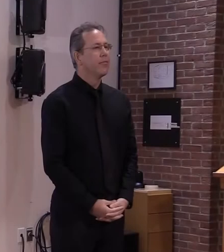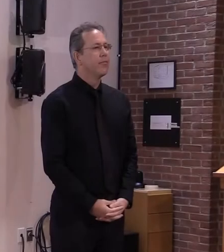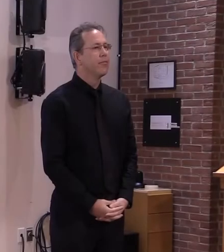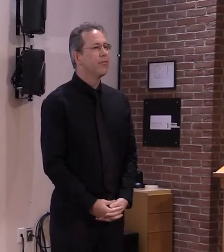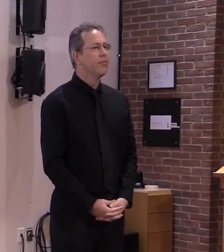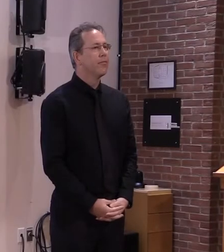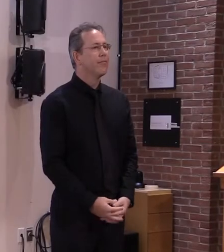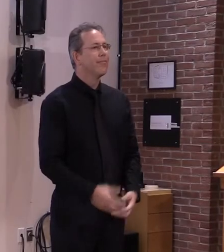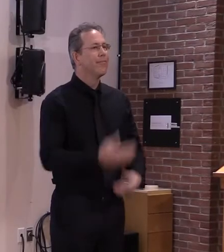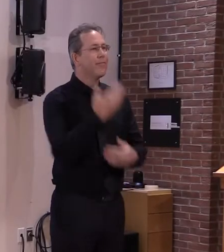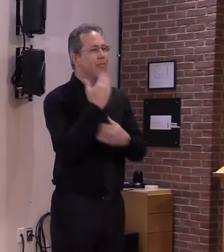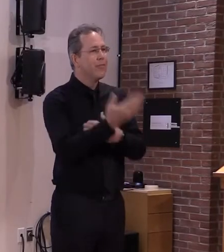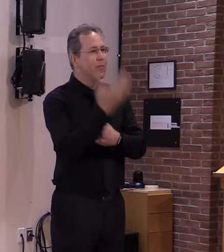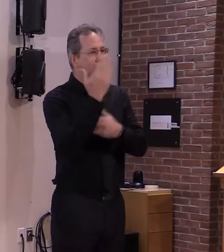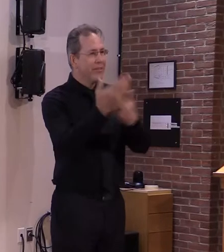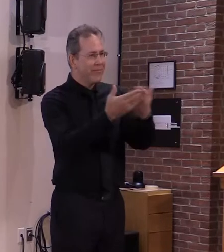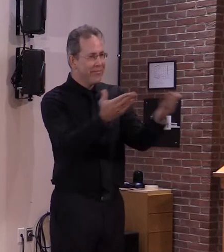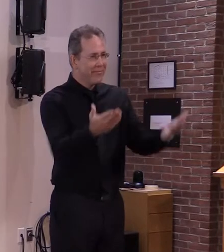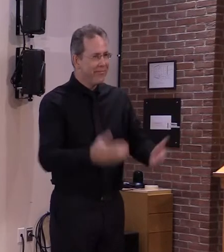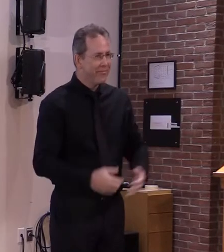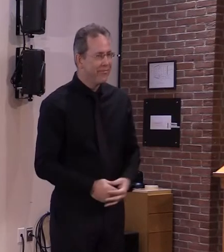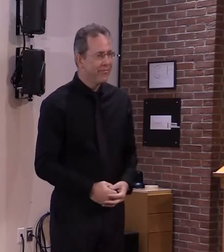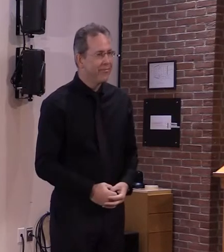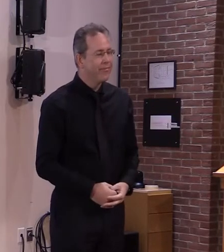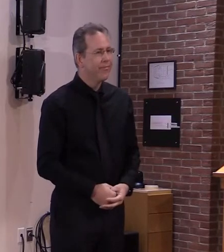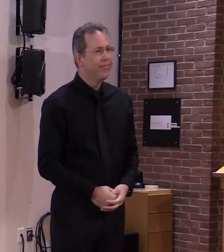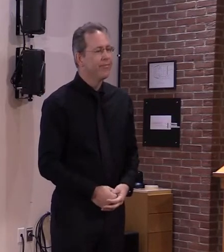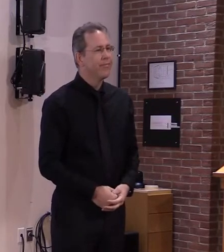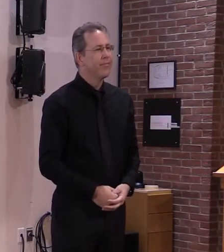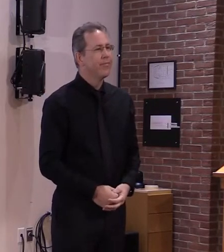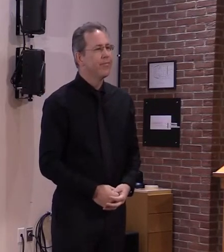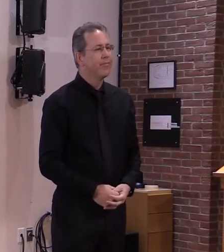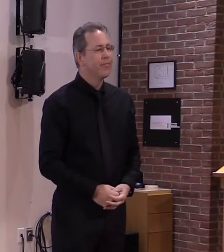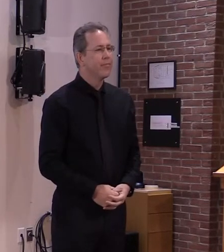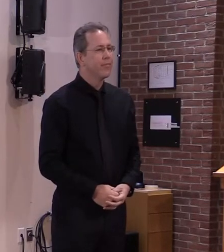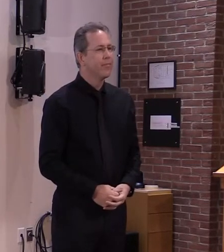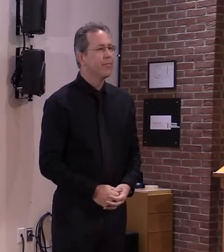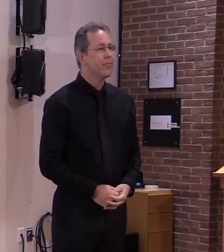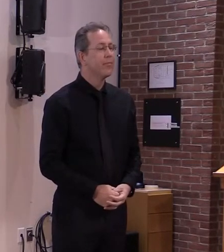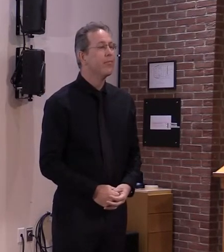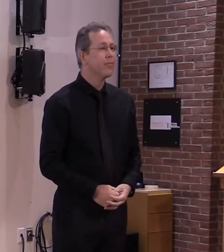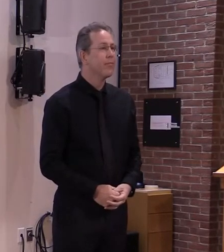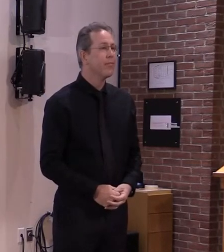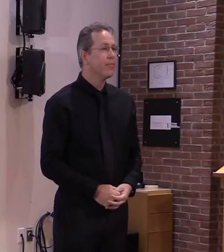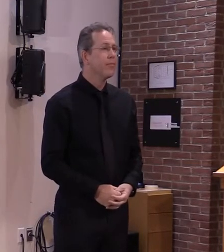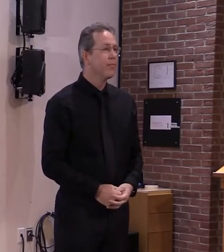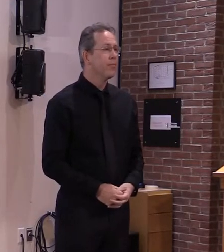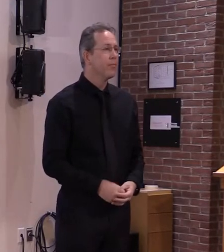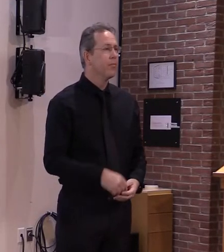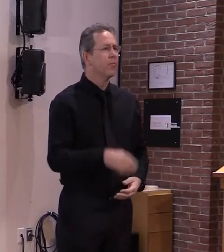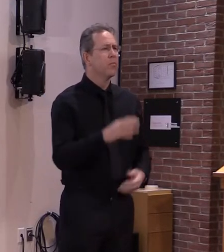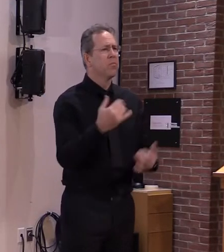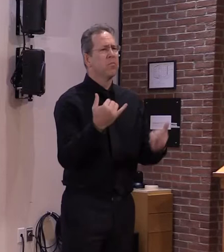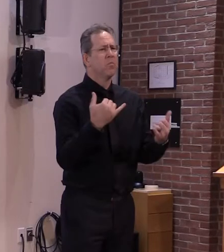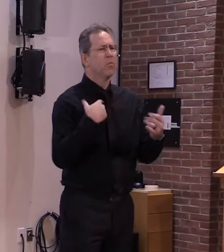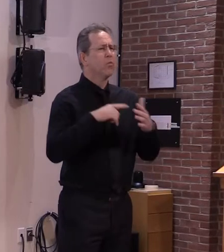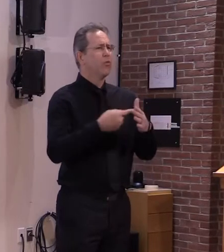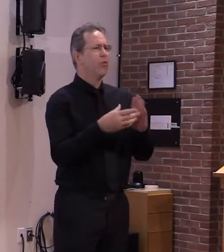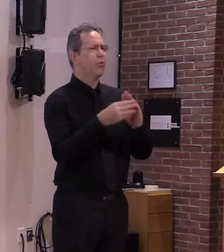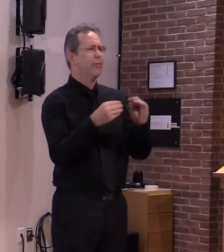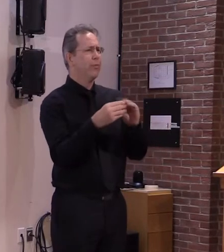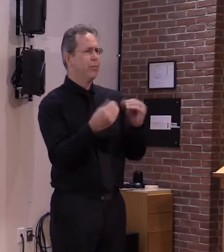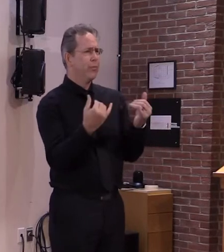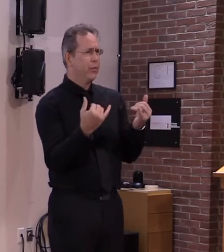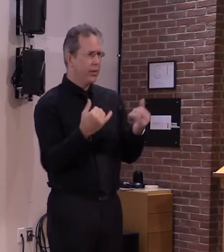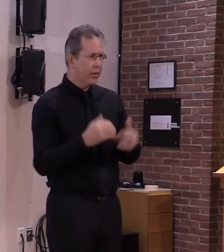good morning everyone let me start by noting a